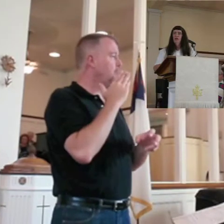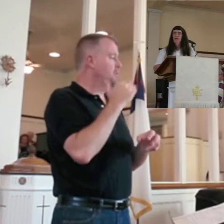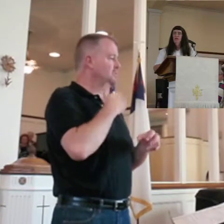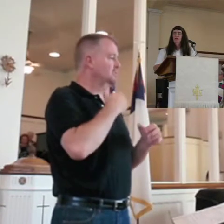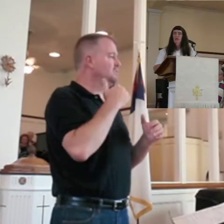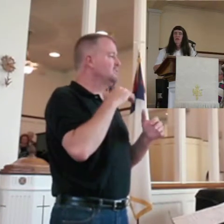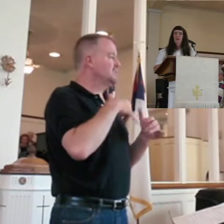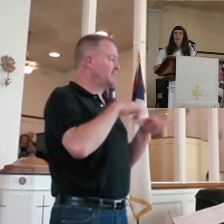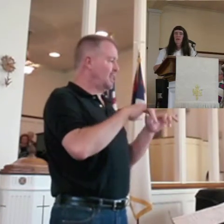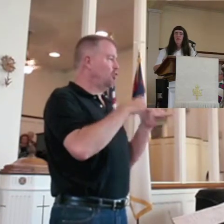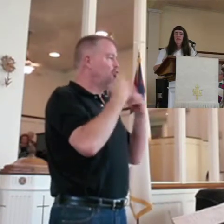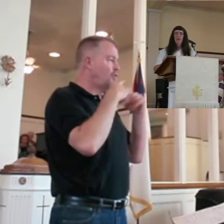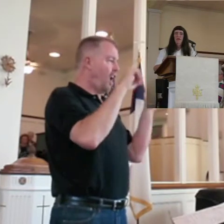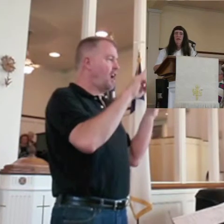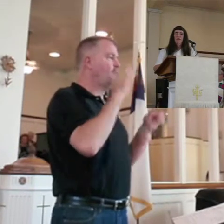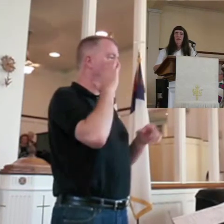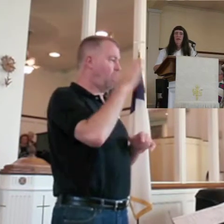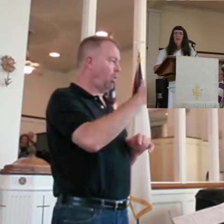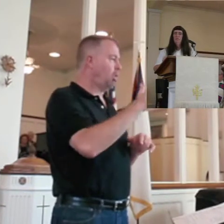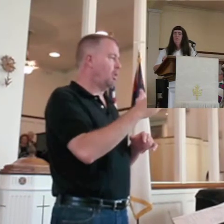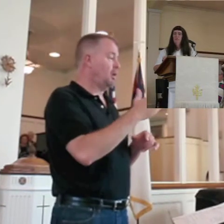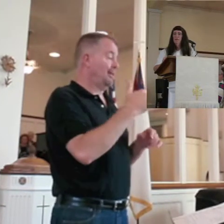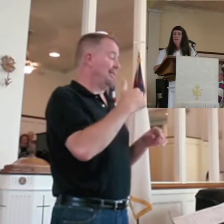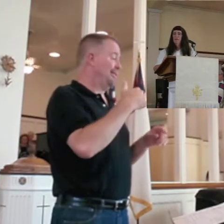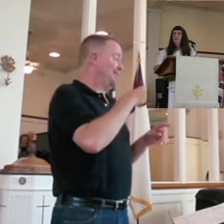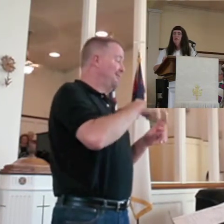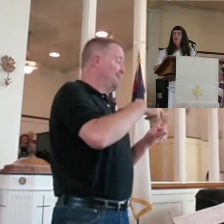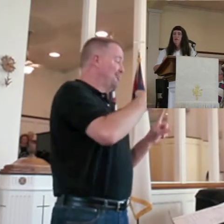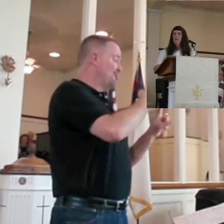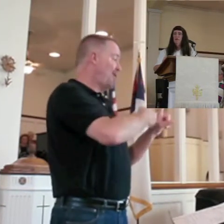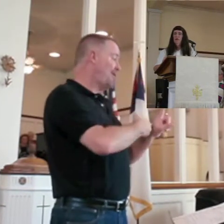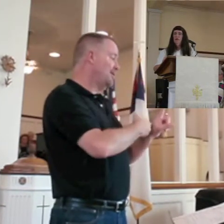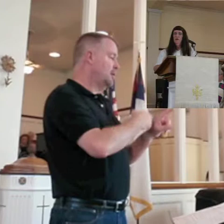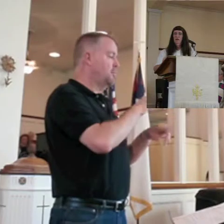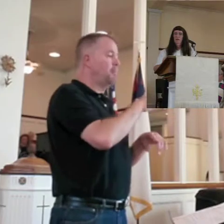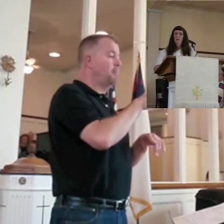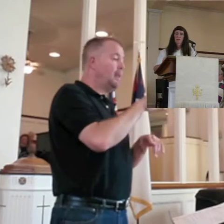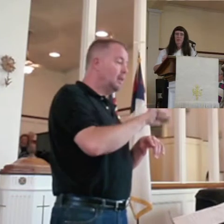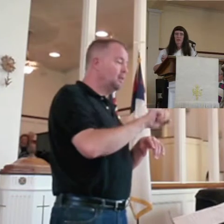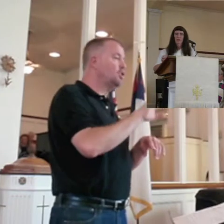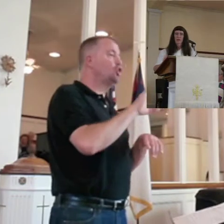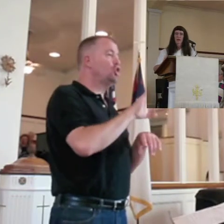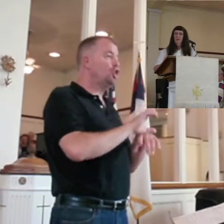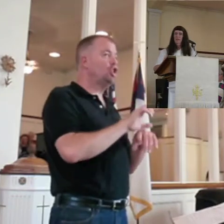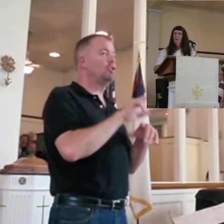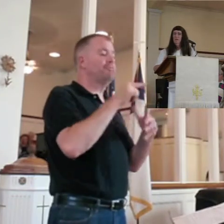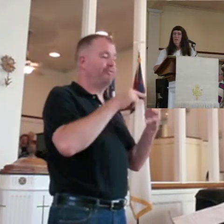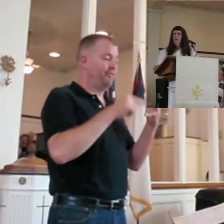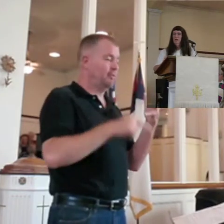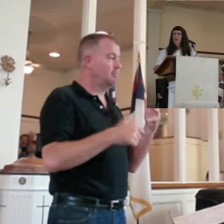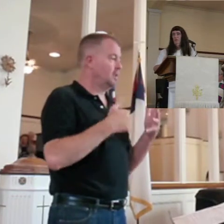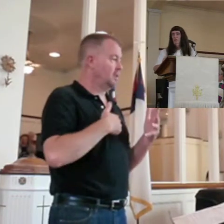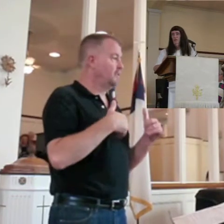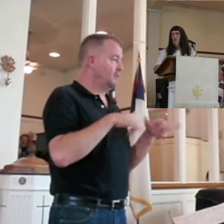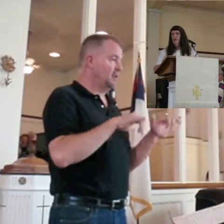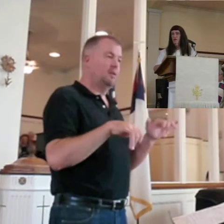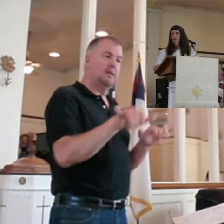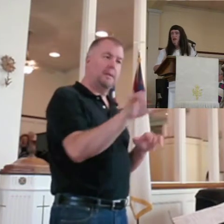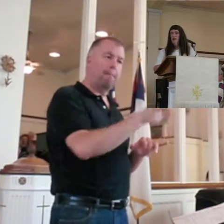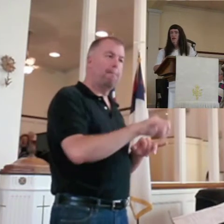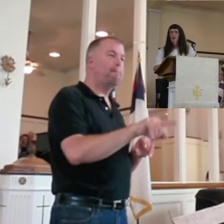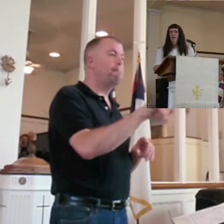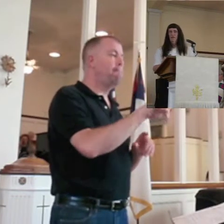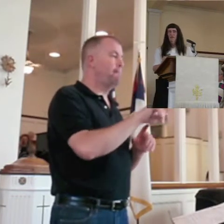one way or the other. This comes before a lot of things. My rent, my bills, church. Then I, of course,